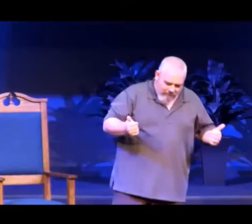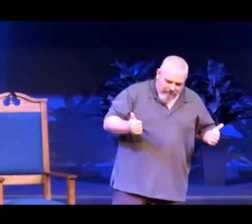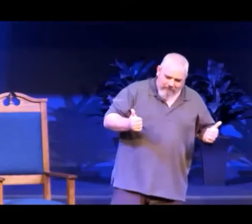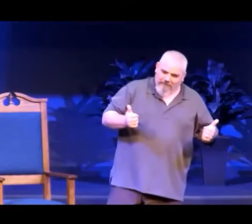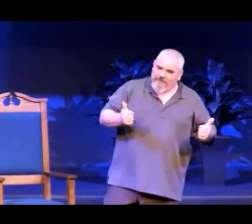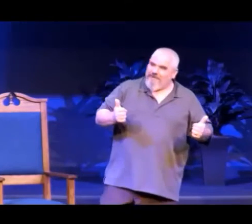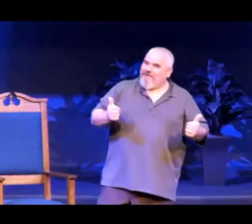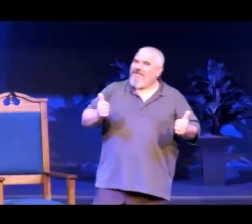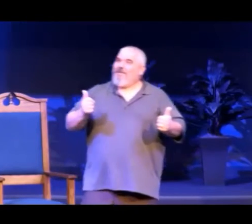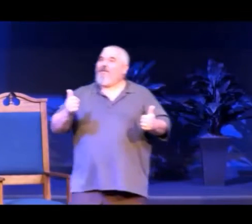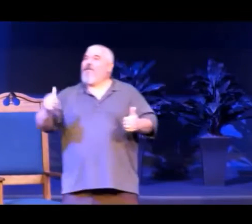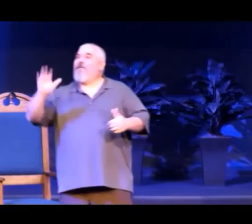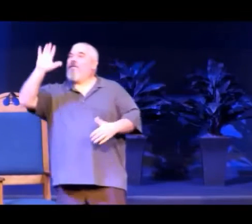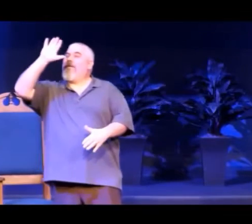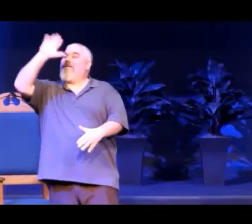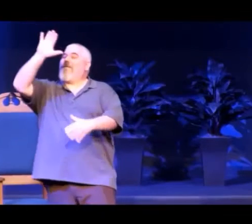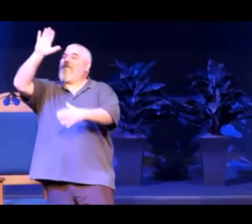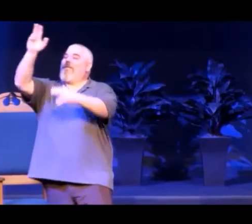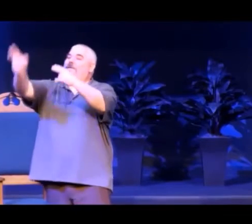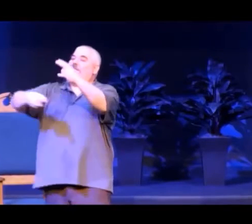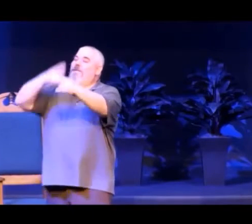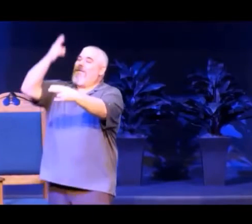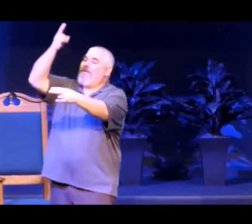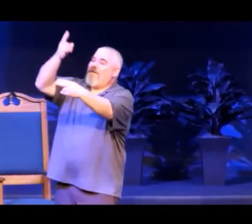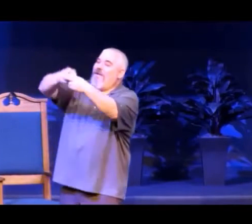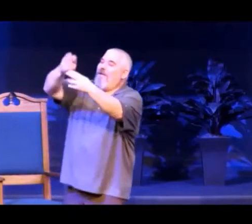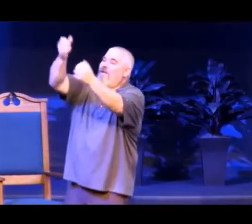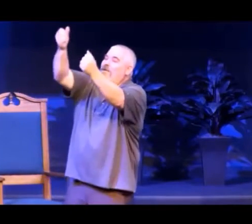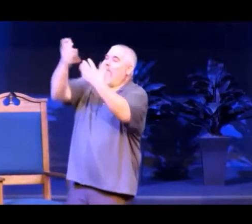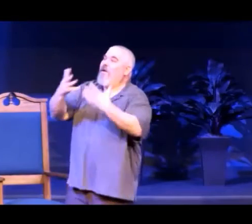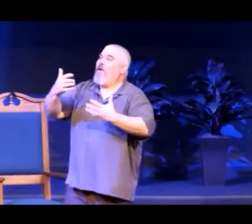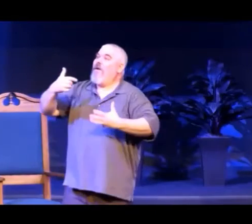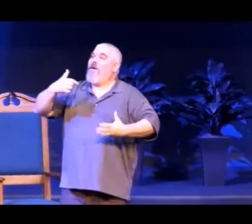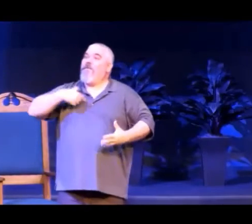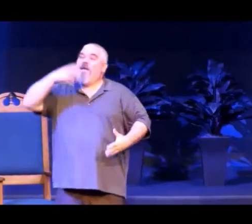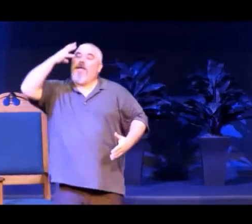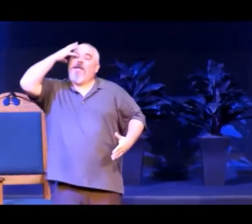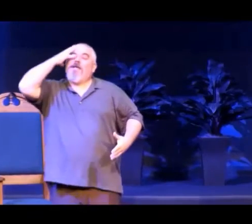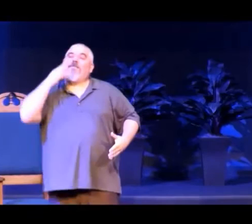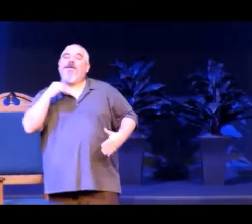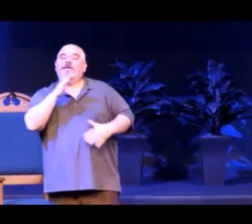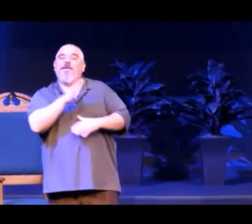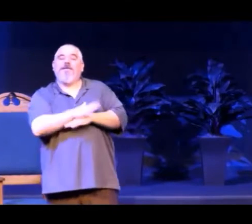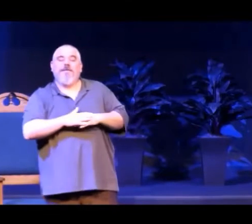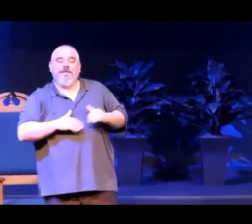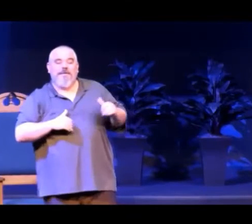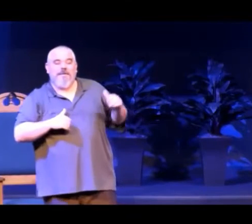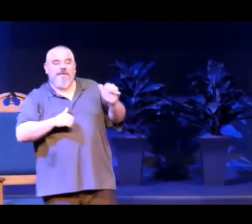My calm amidst the raging storm